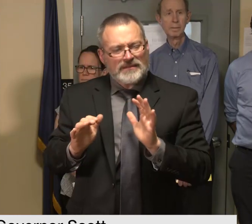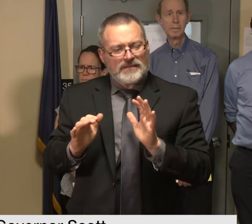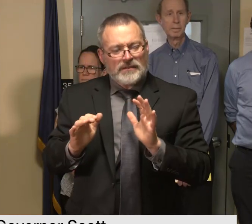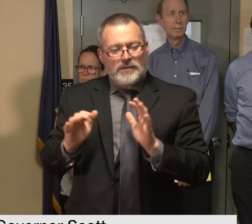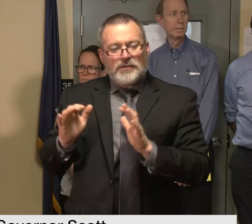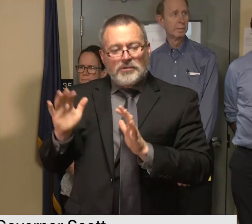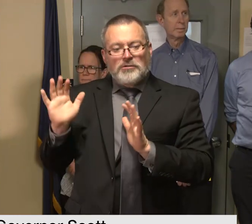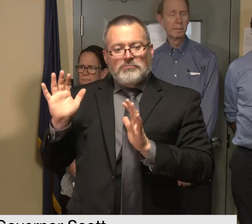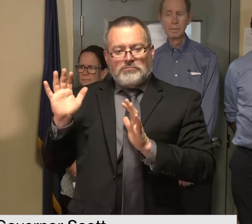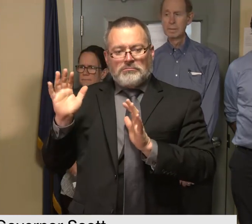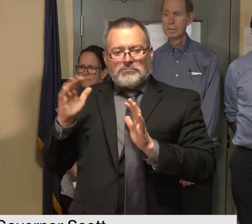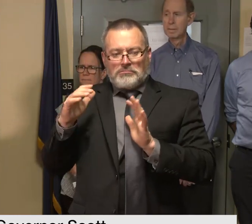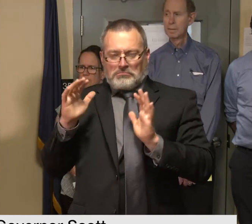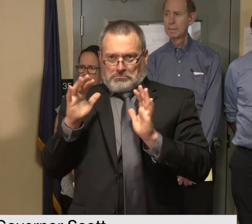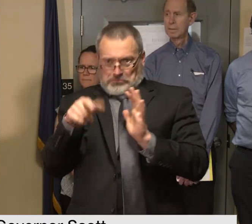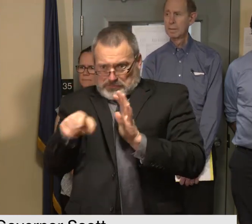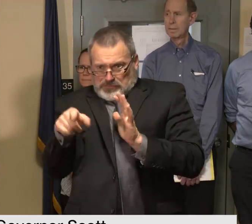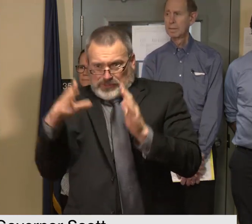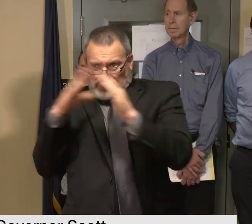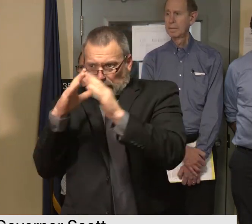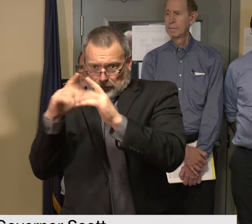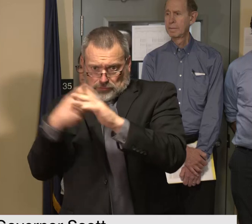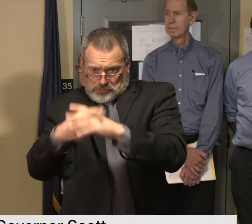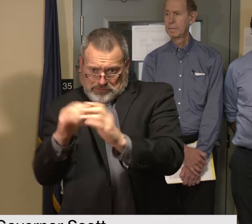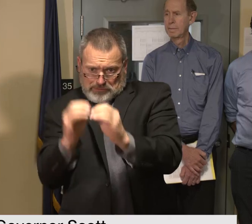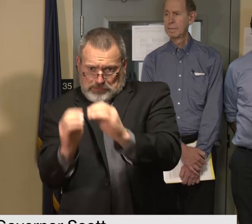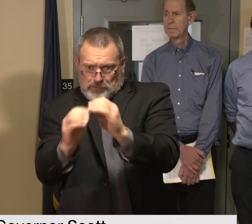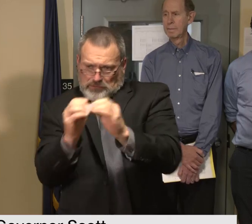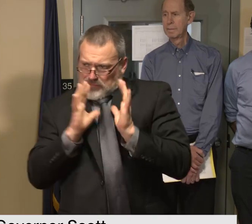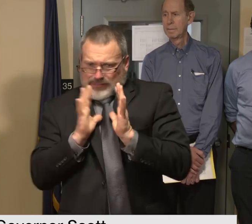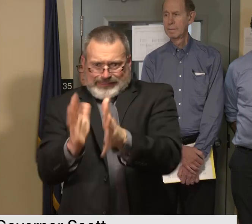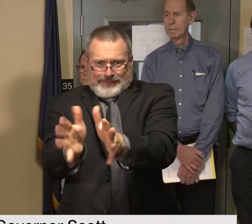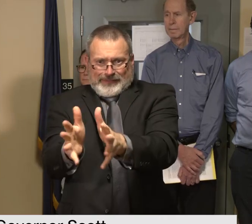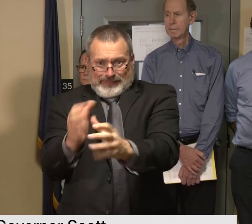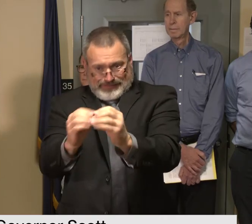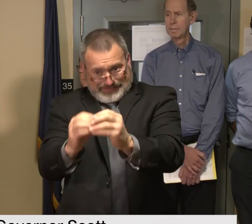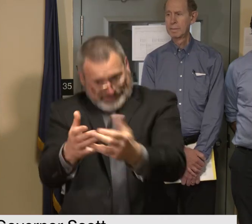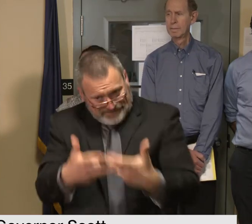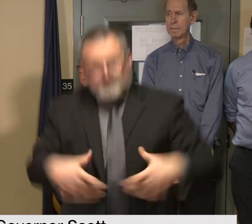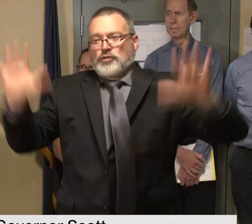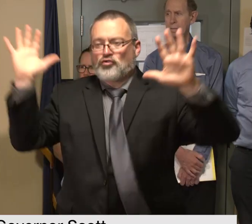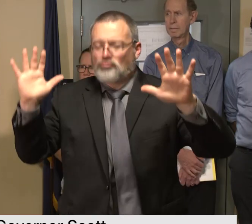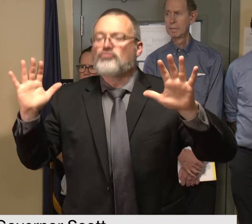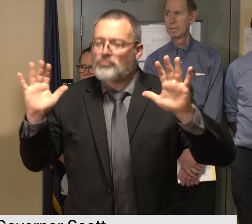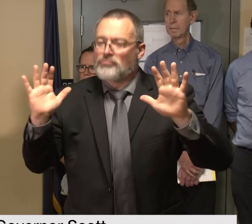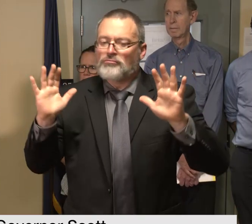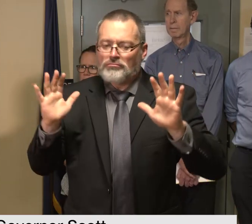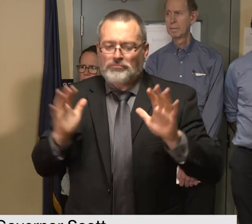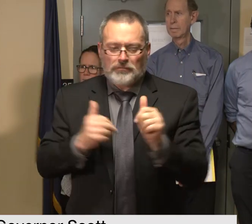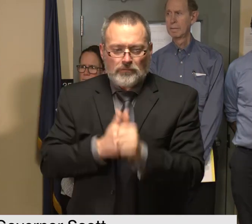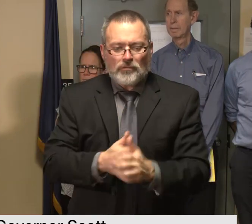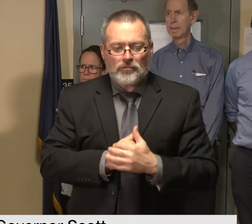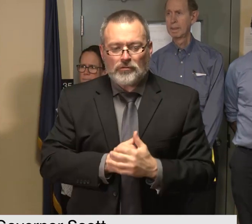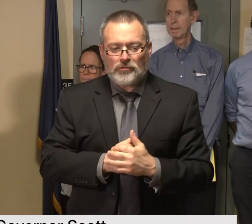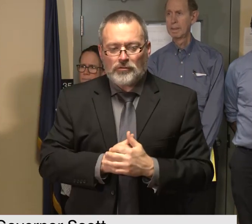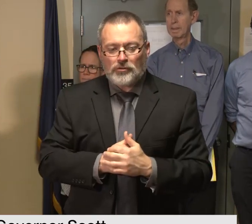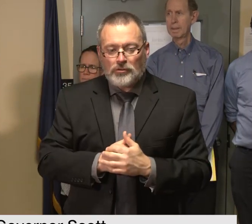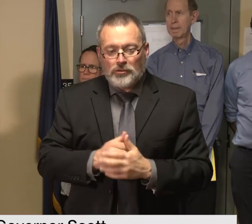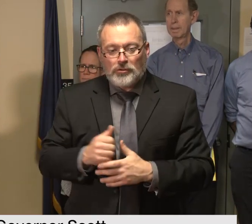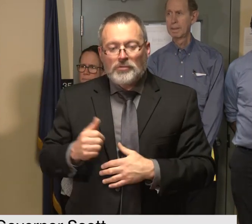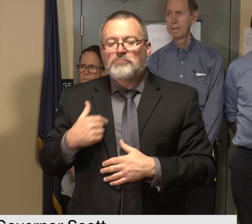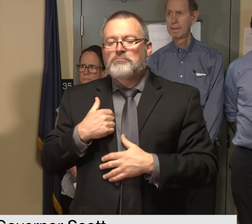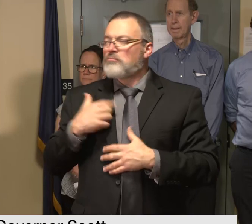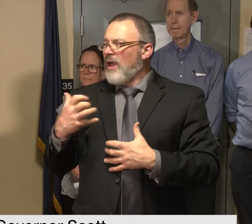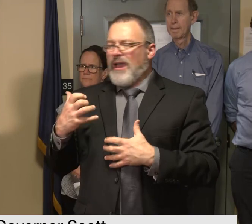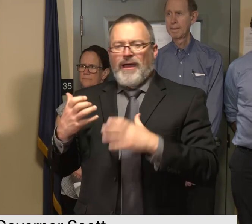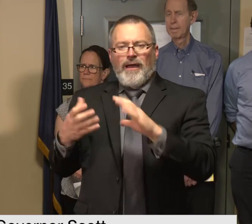want to say a word about volunteering and accessing volunteer help by now reality has set in for most